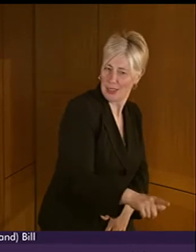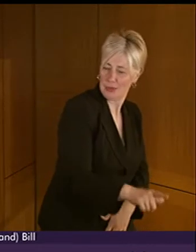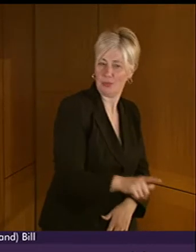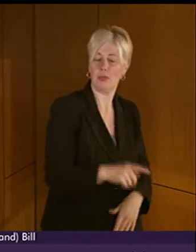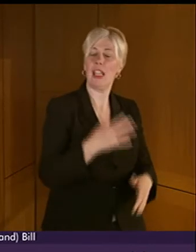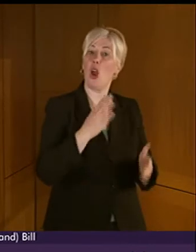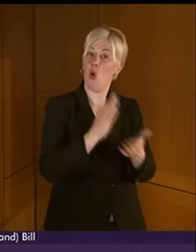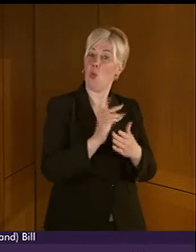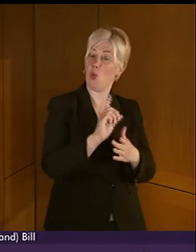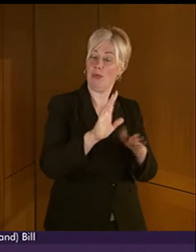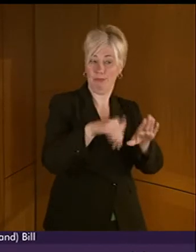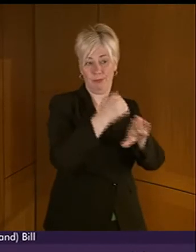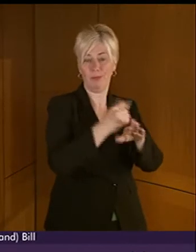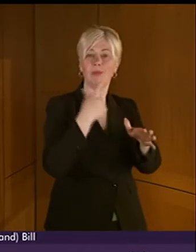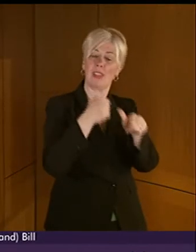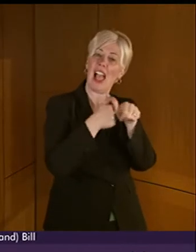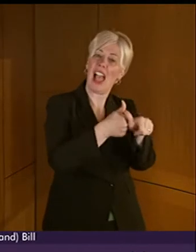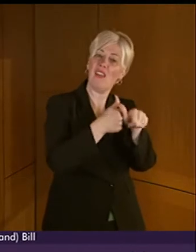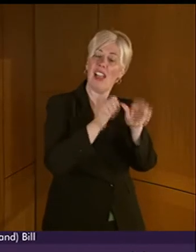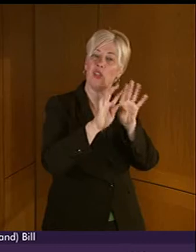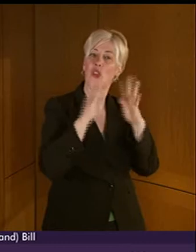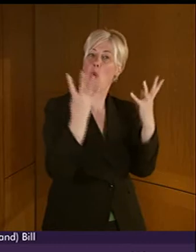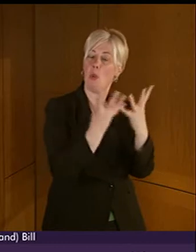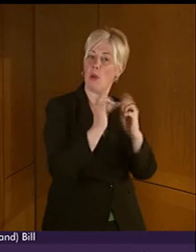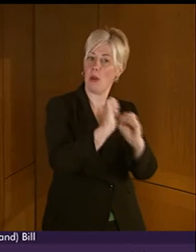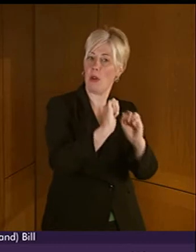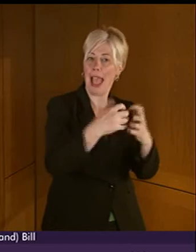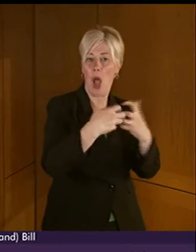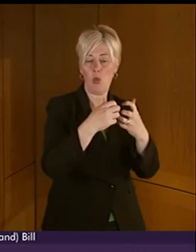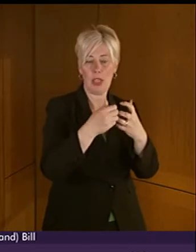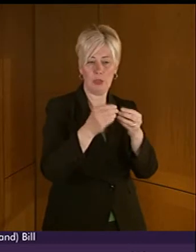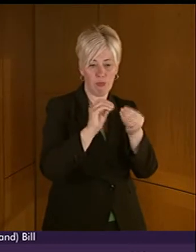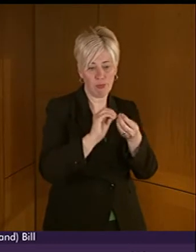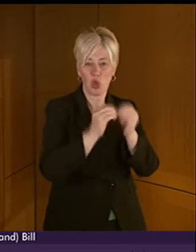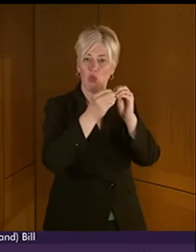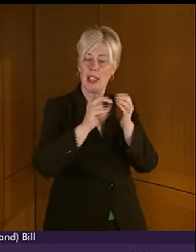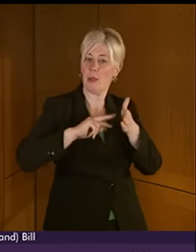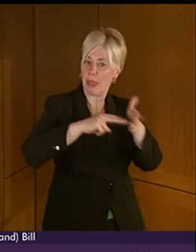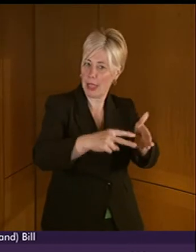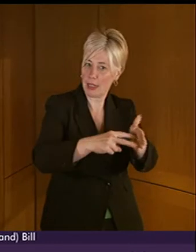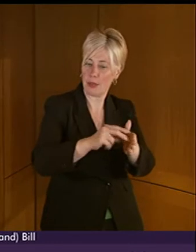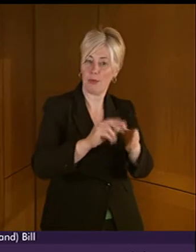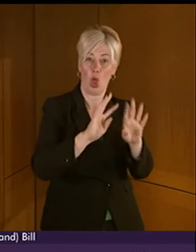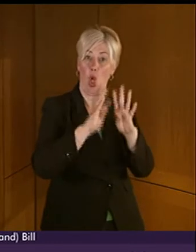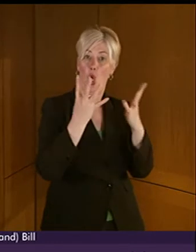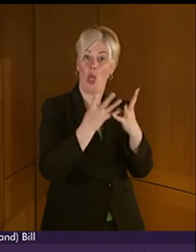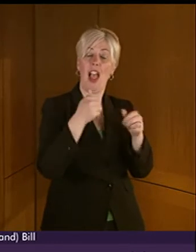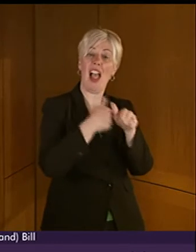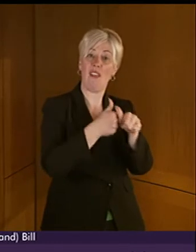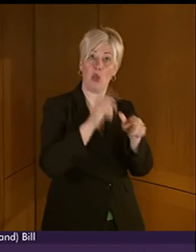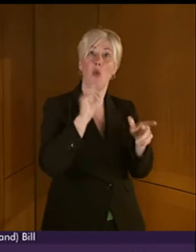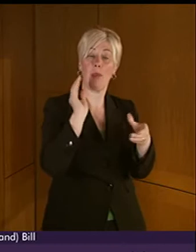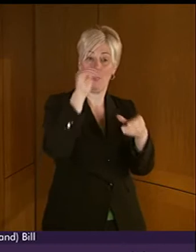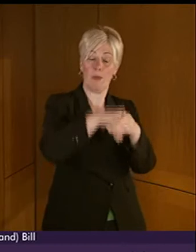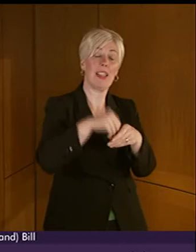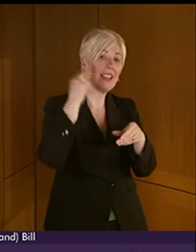set up an advisory group to advise the Scottish ministers on how to set up and implement the plan. This group would include BSL users and experts in